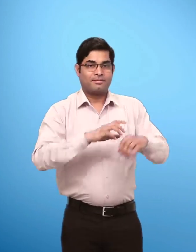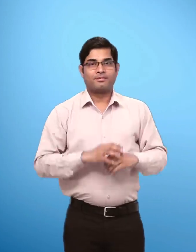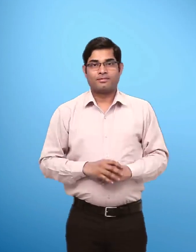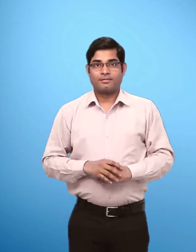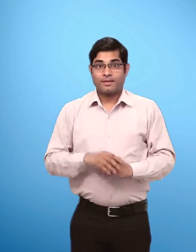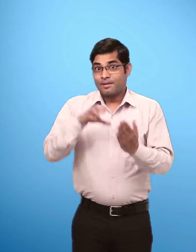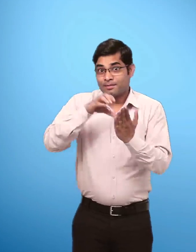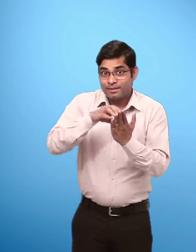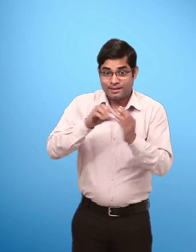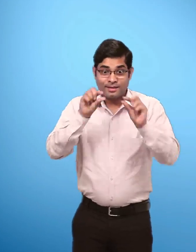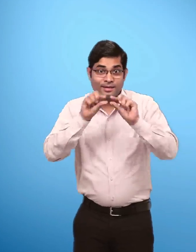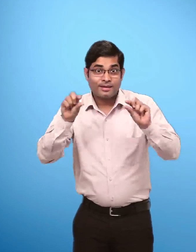Text Given